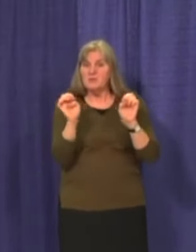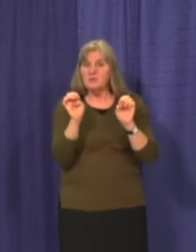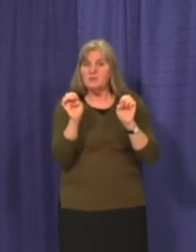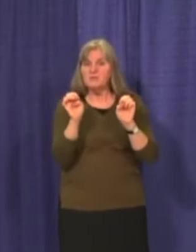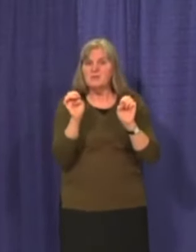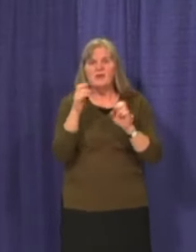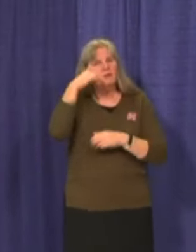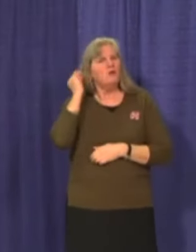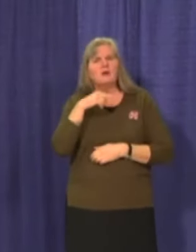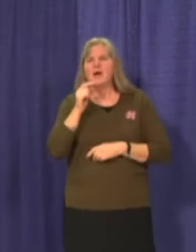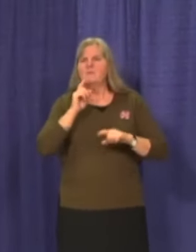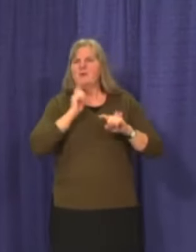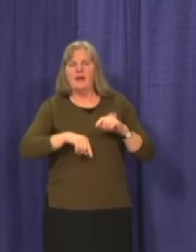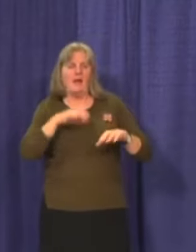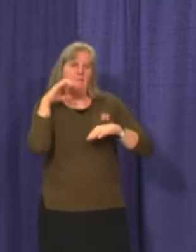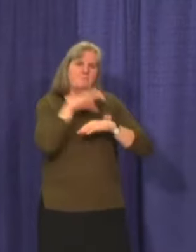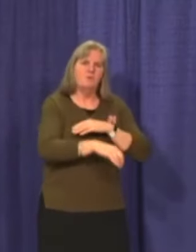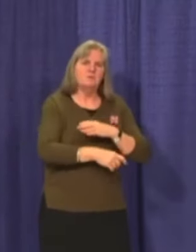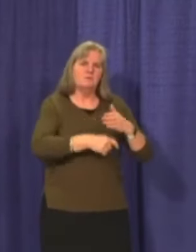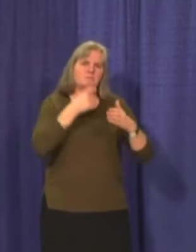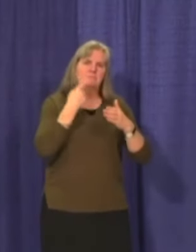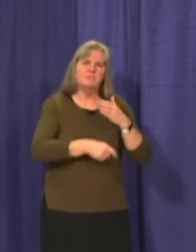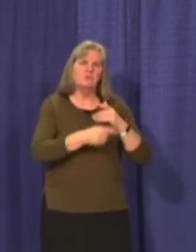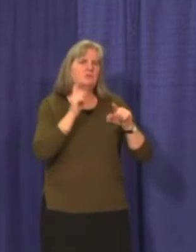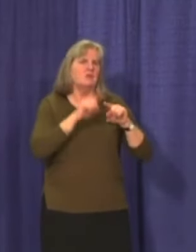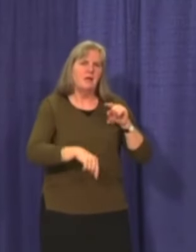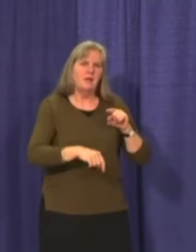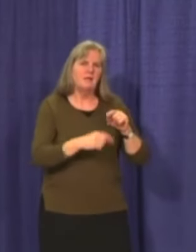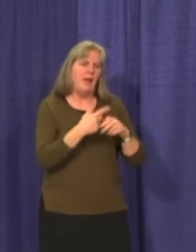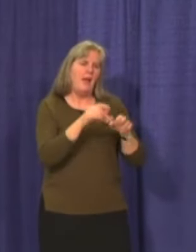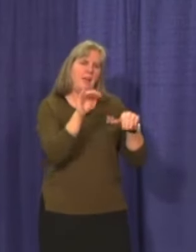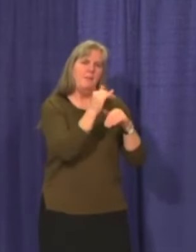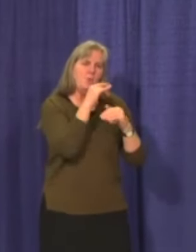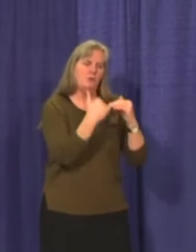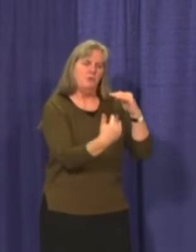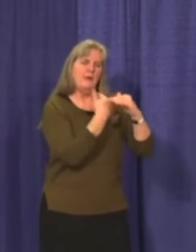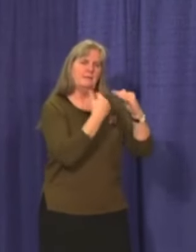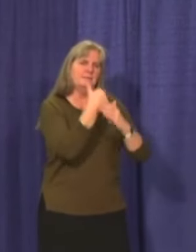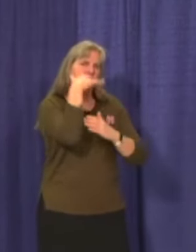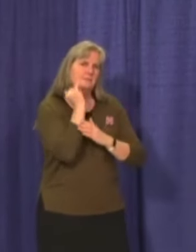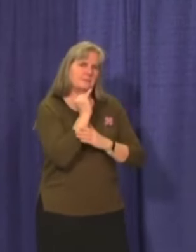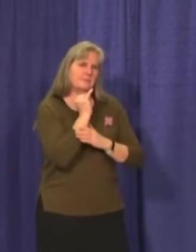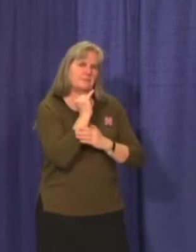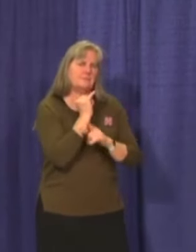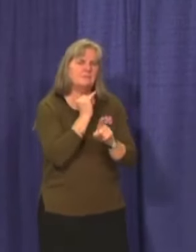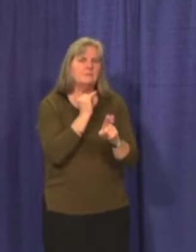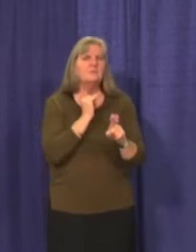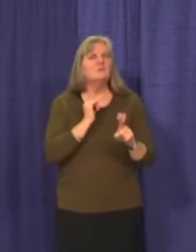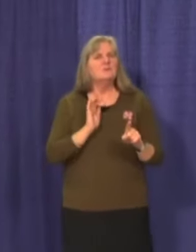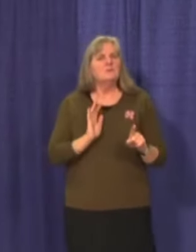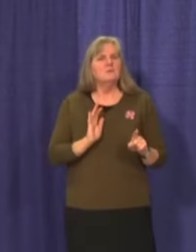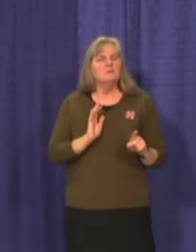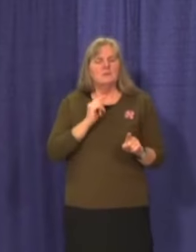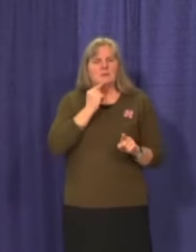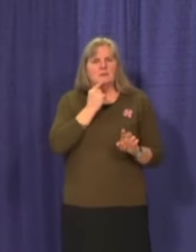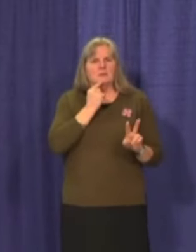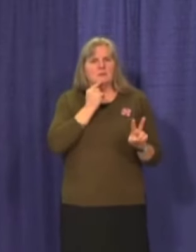rules and restrict who can enter the Yukon. We all take this very seriously.